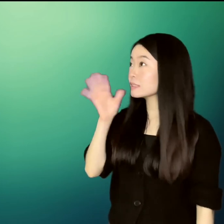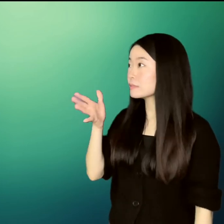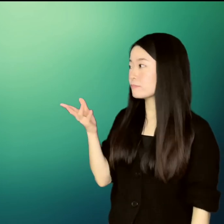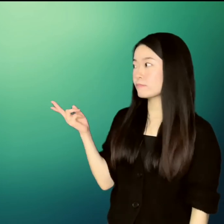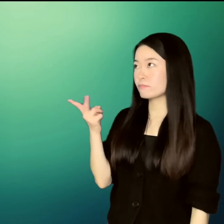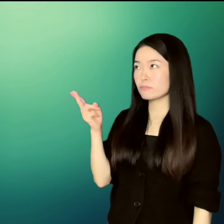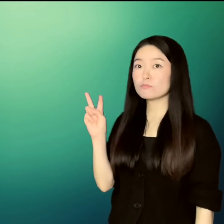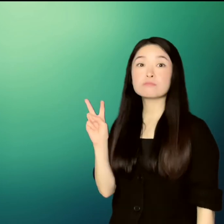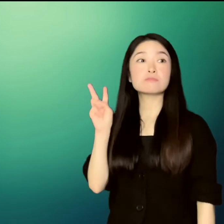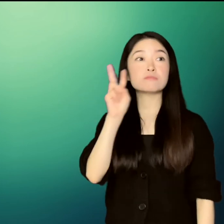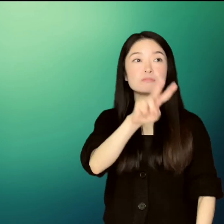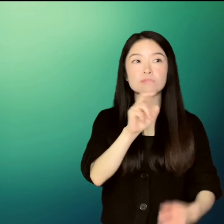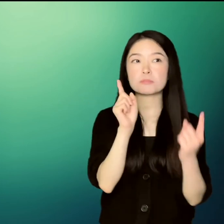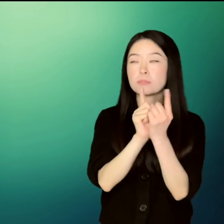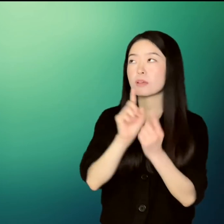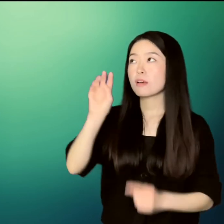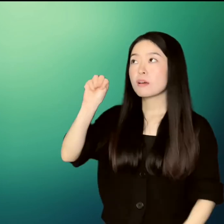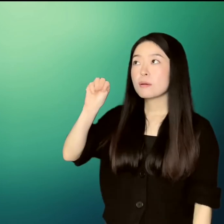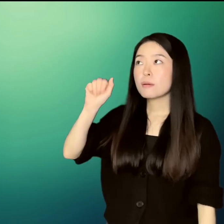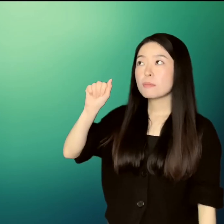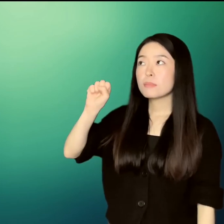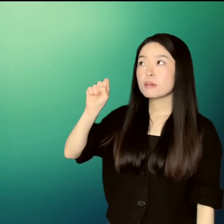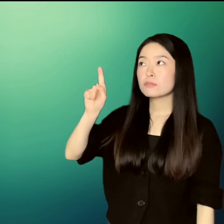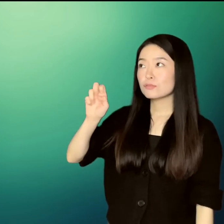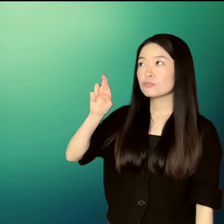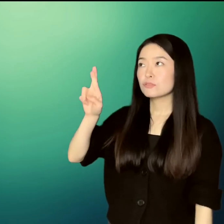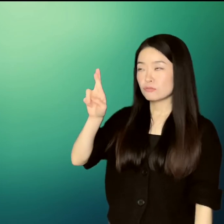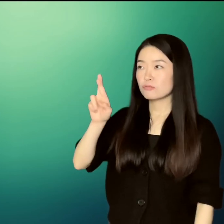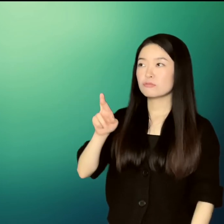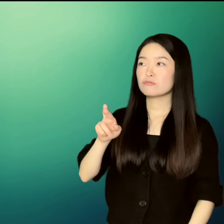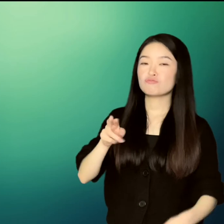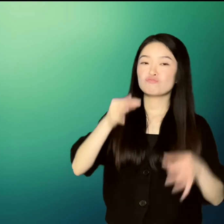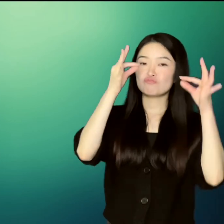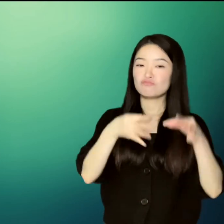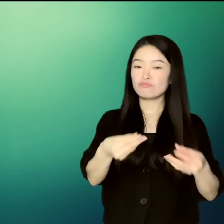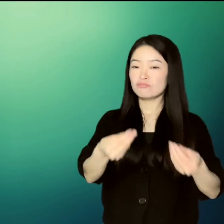and grandmother went to a name master for it, she told him.